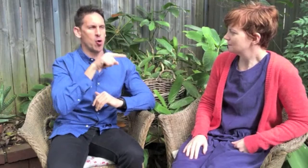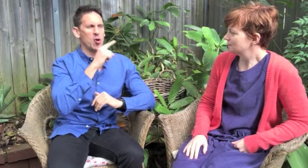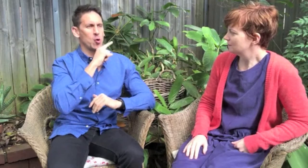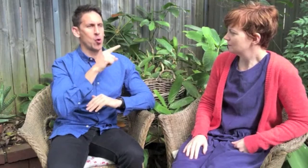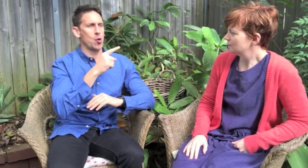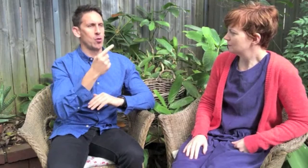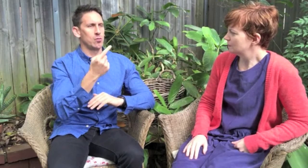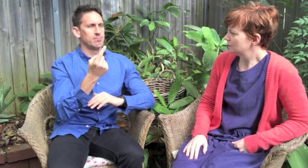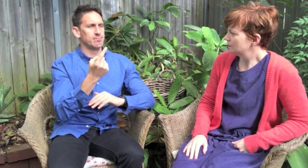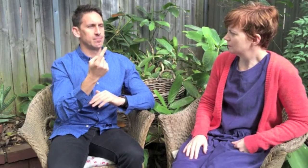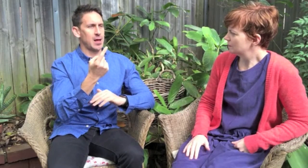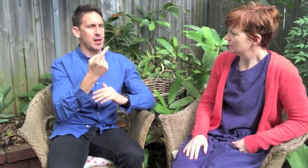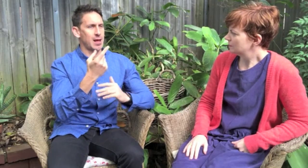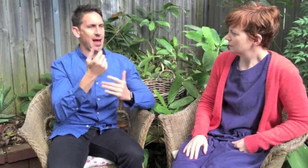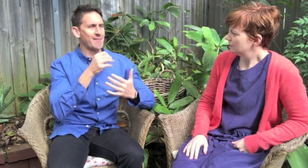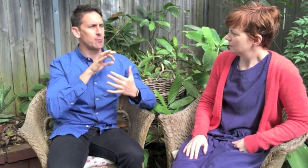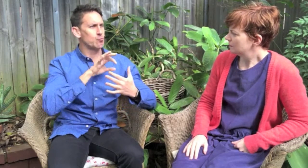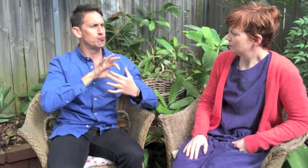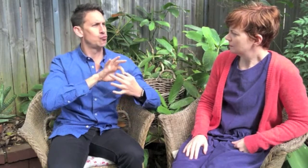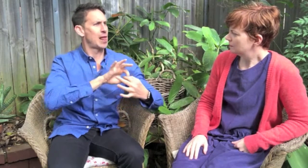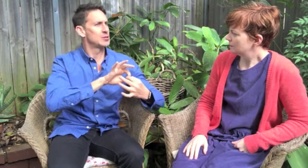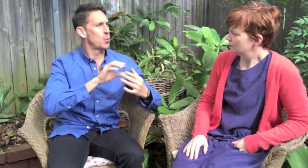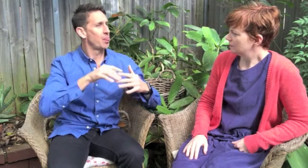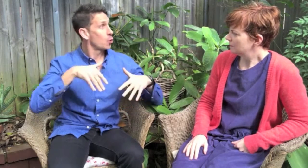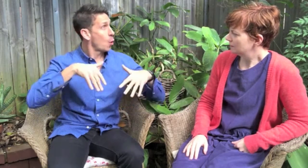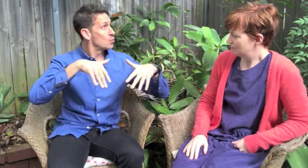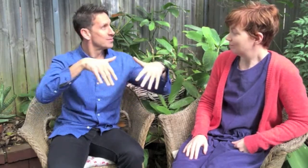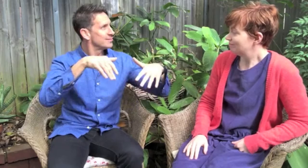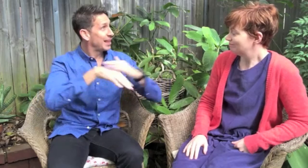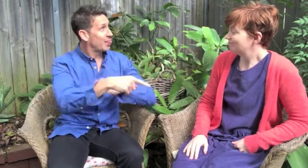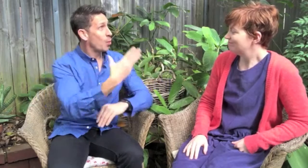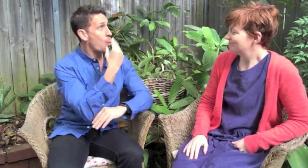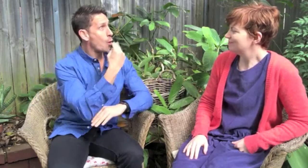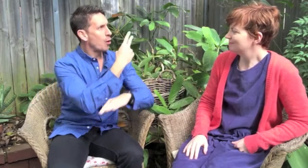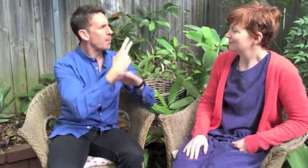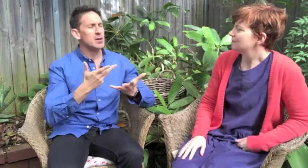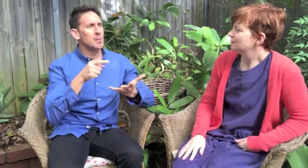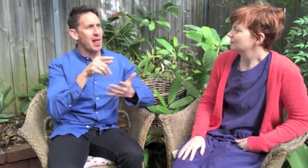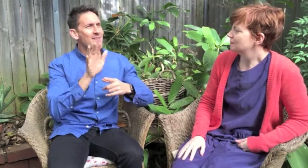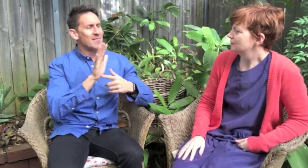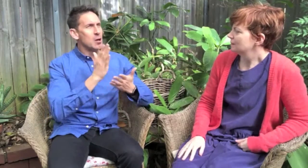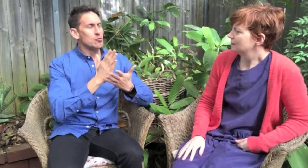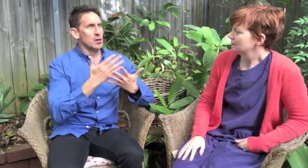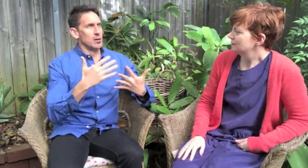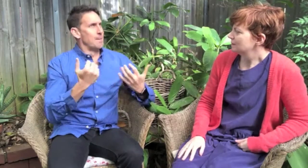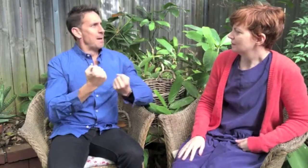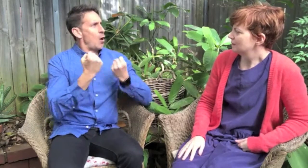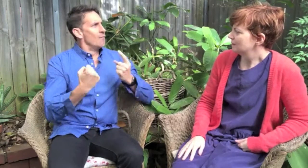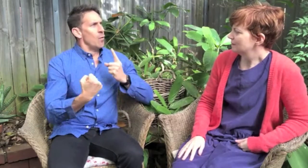about a girl who had a relationship with a ghost underwater. It was a very